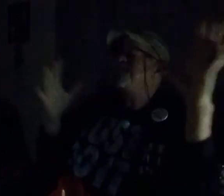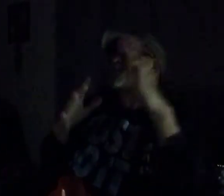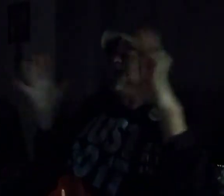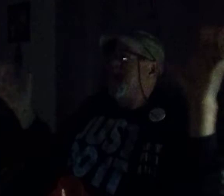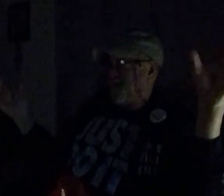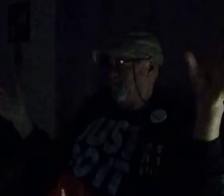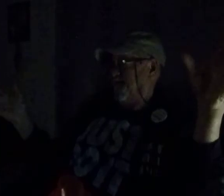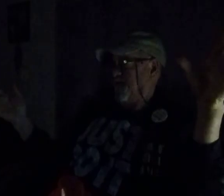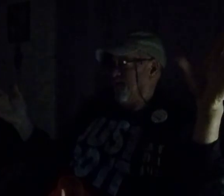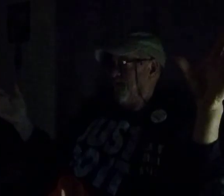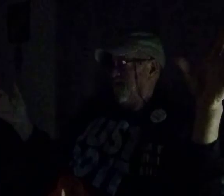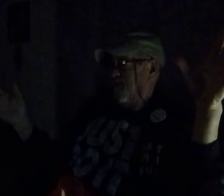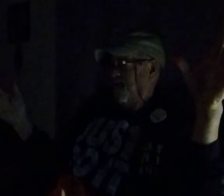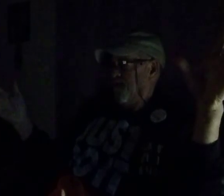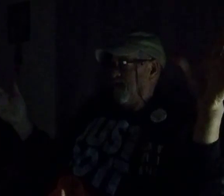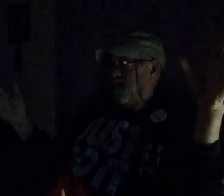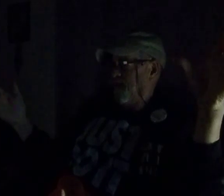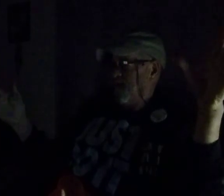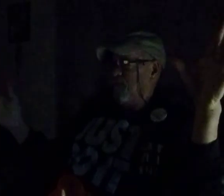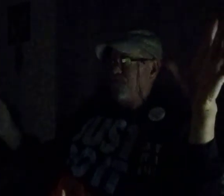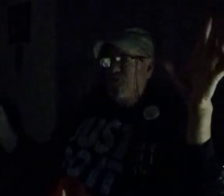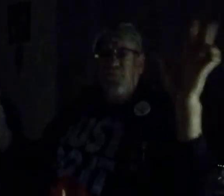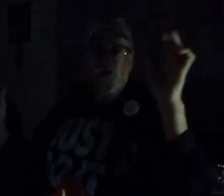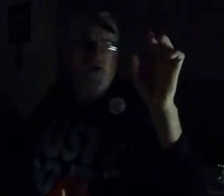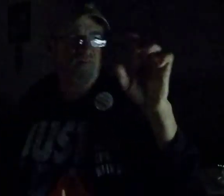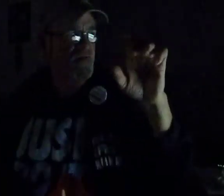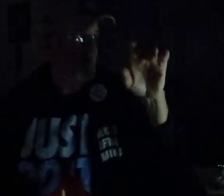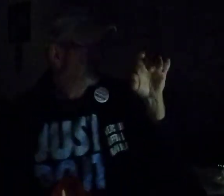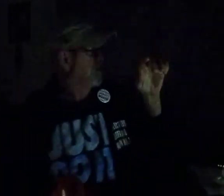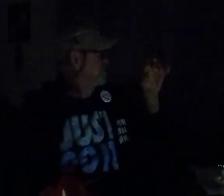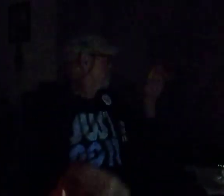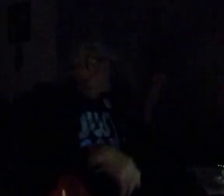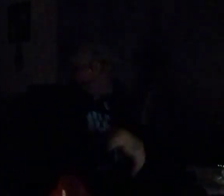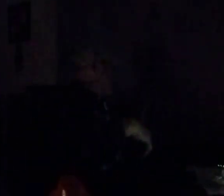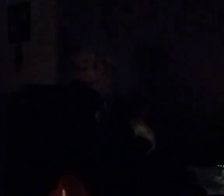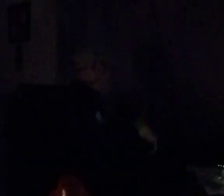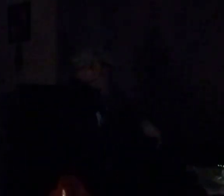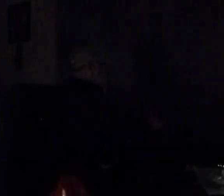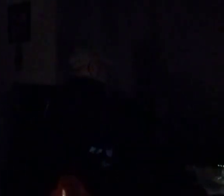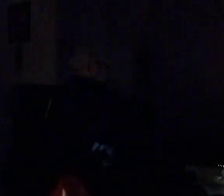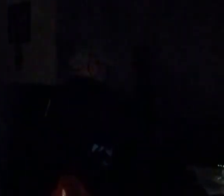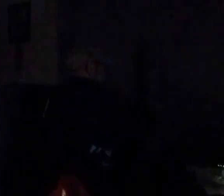is the game. Oh, the police, I mentioned me, bloggers, and here they come.